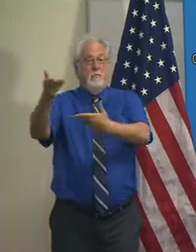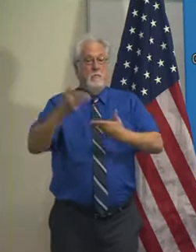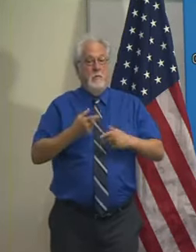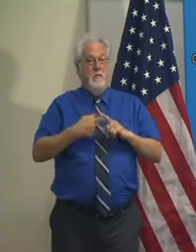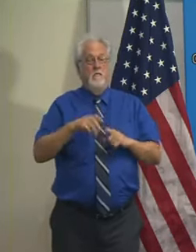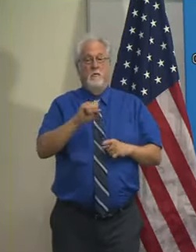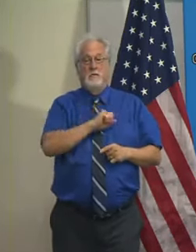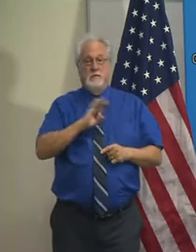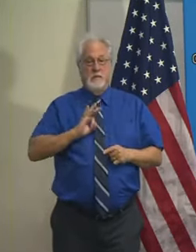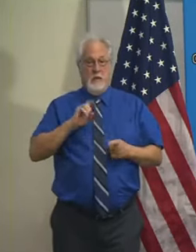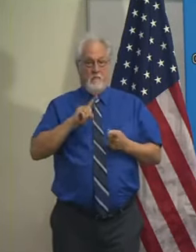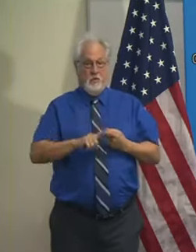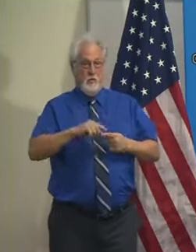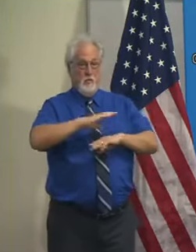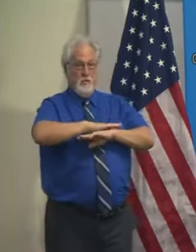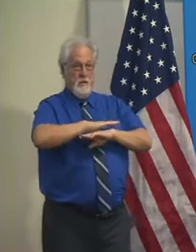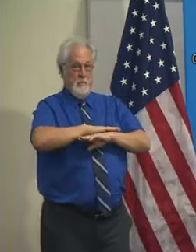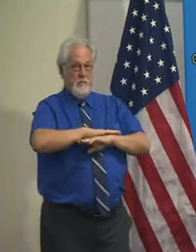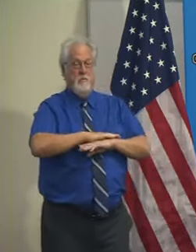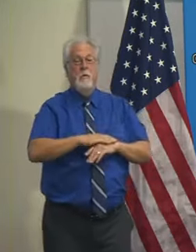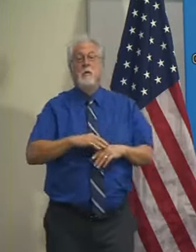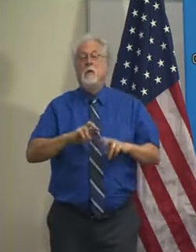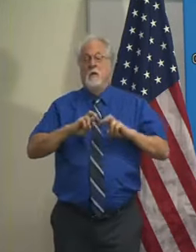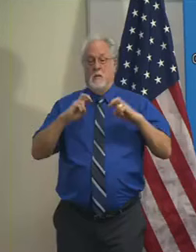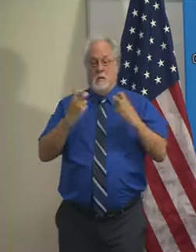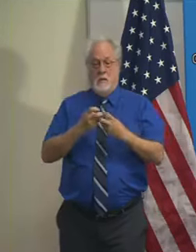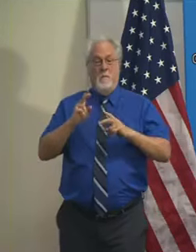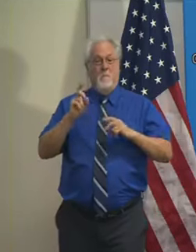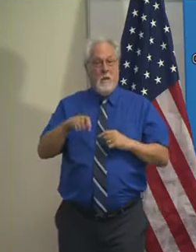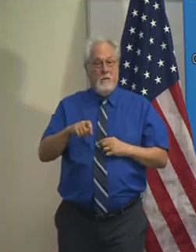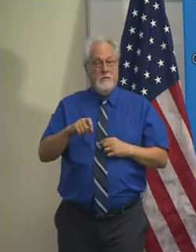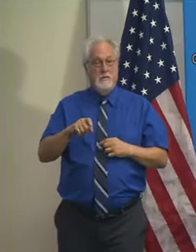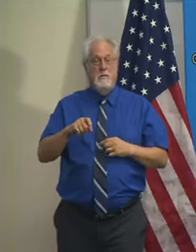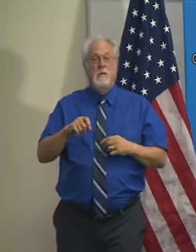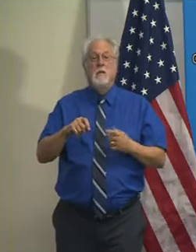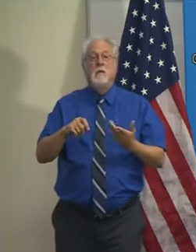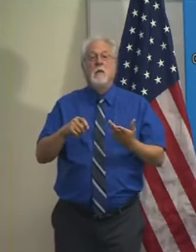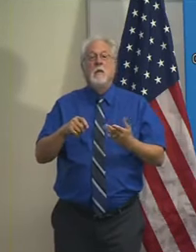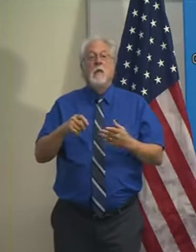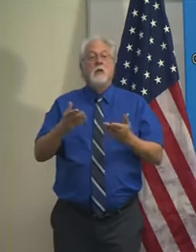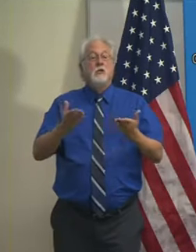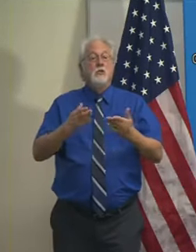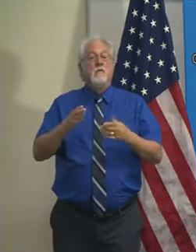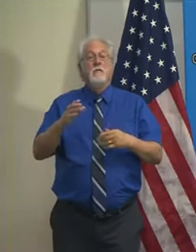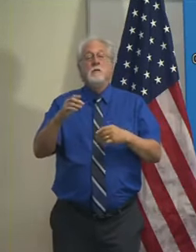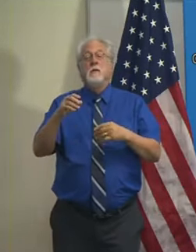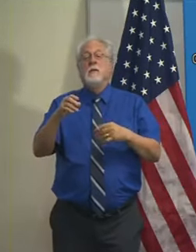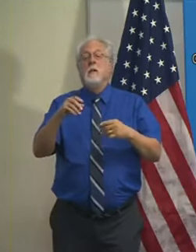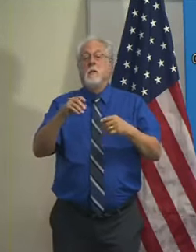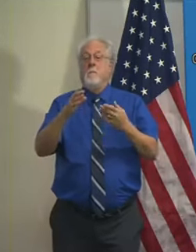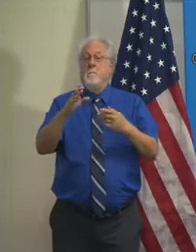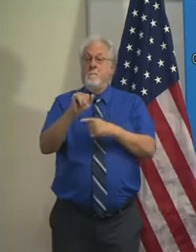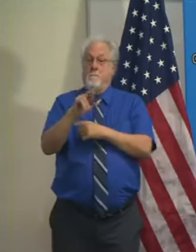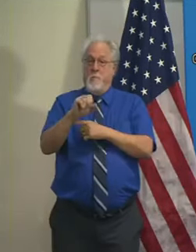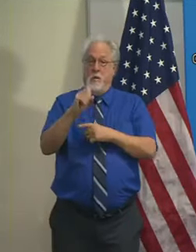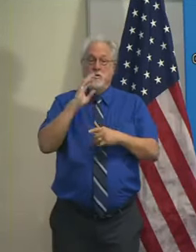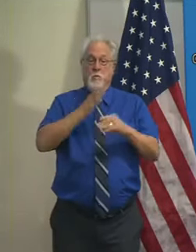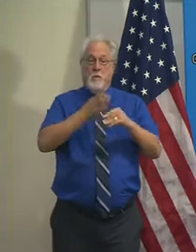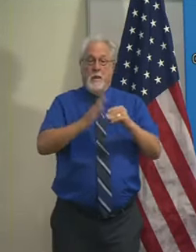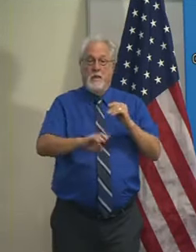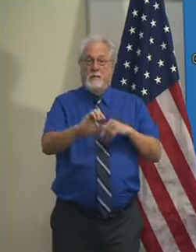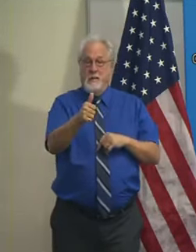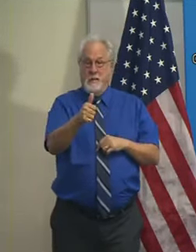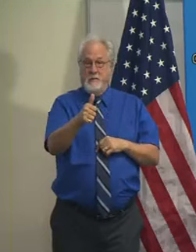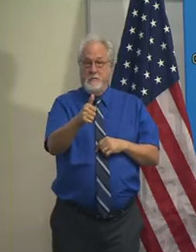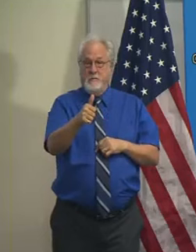staff to the table. Again, patrons must be seated. A sale and service of alcoholic bars when they reopen will end at 10